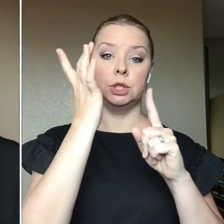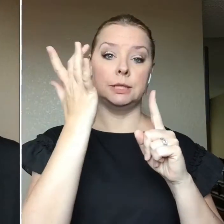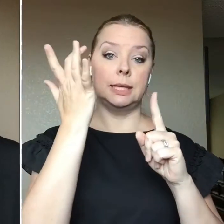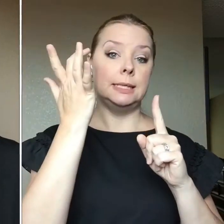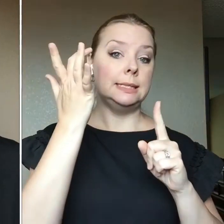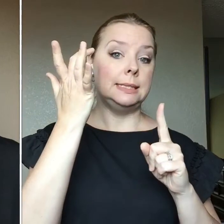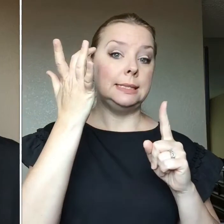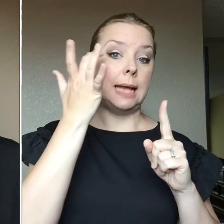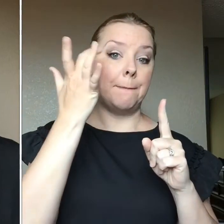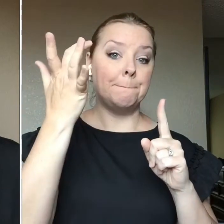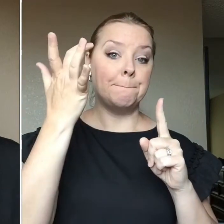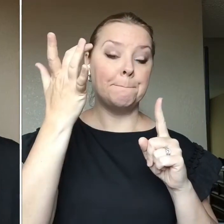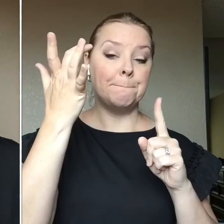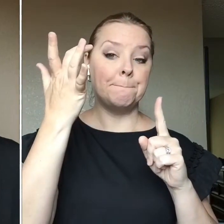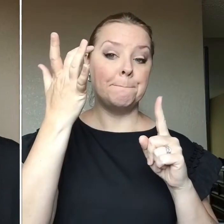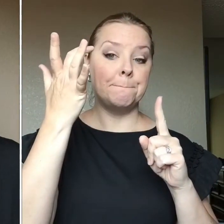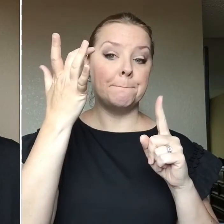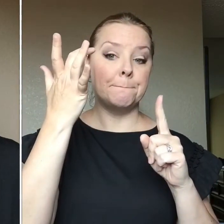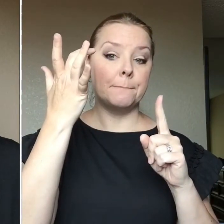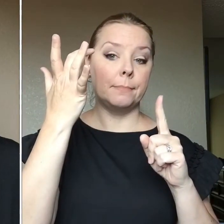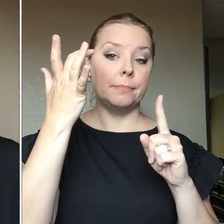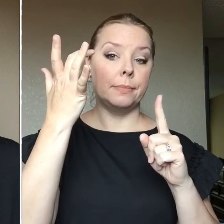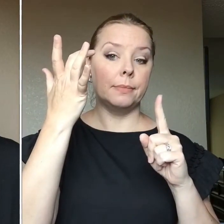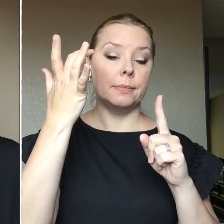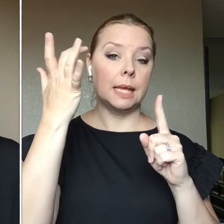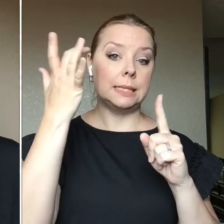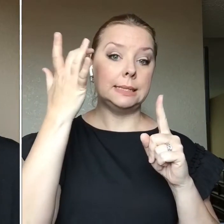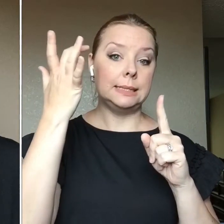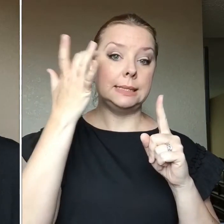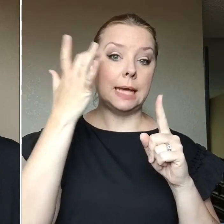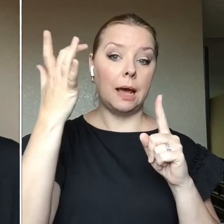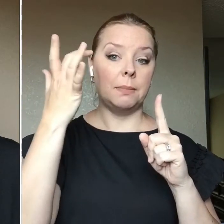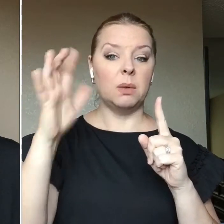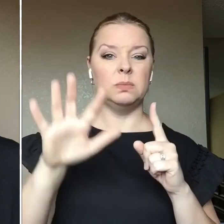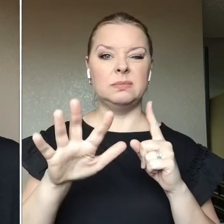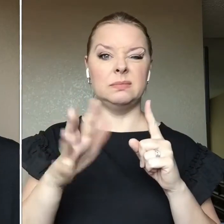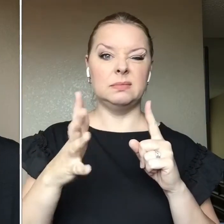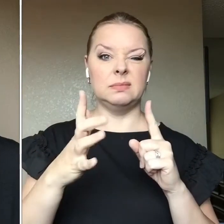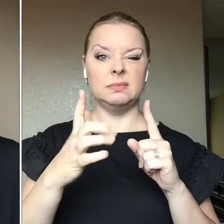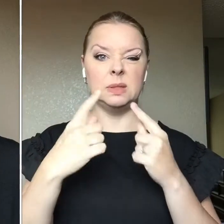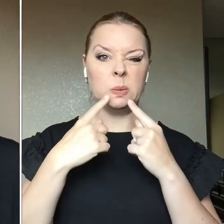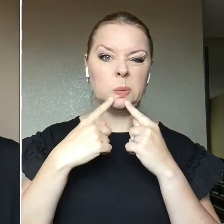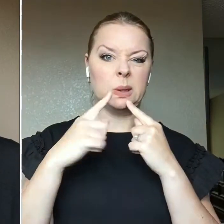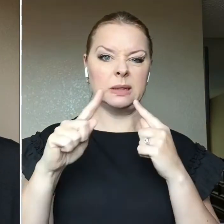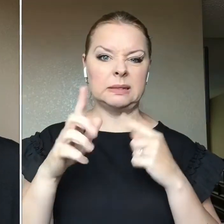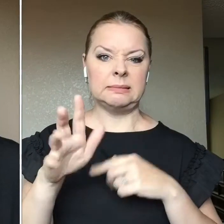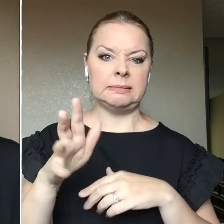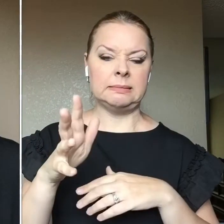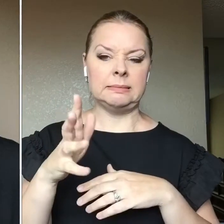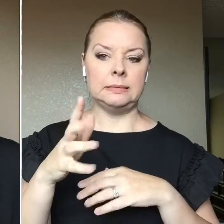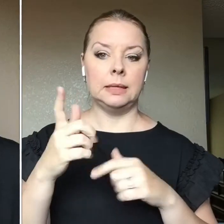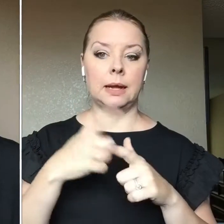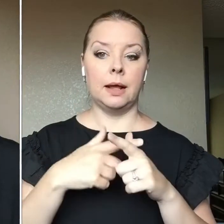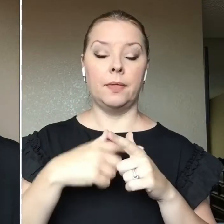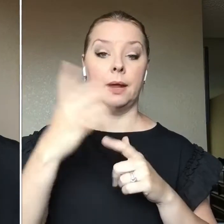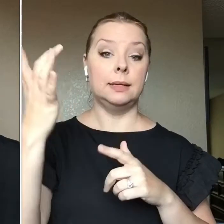work. Tap on the outside here. Oh, it's barely working. And then drag that in for